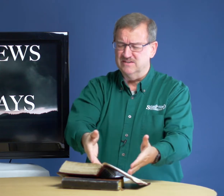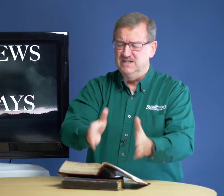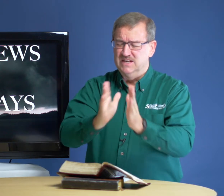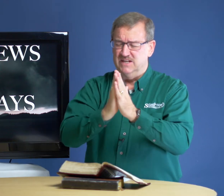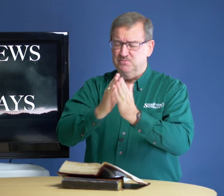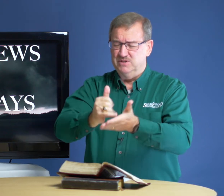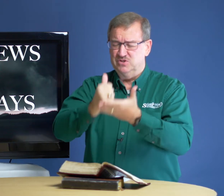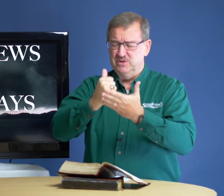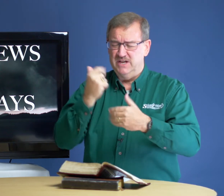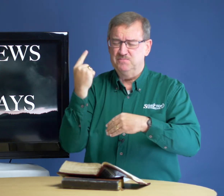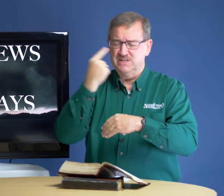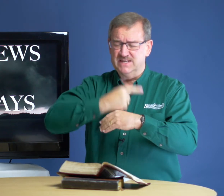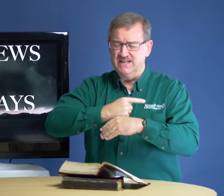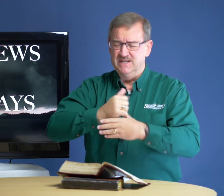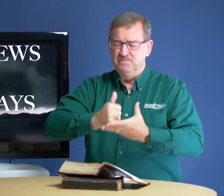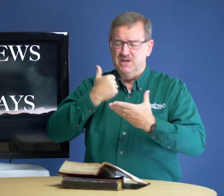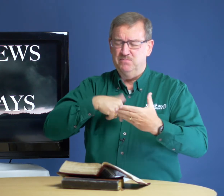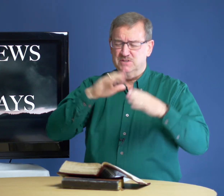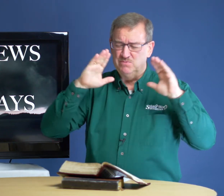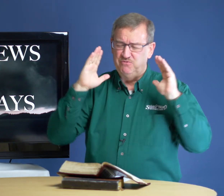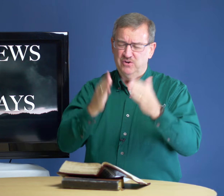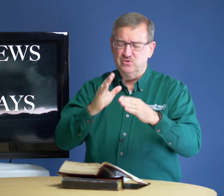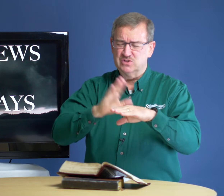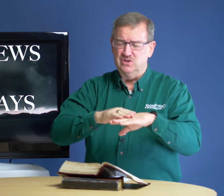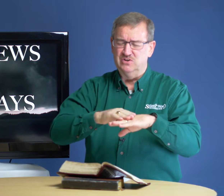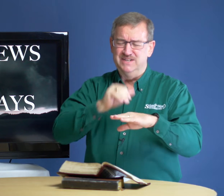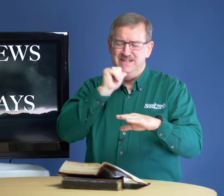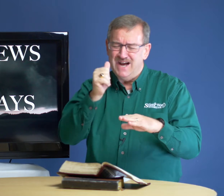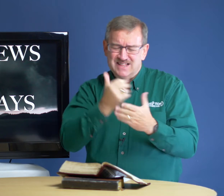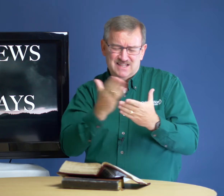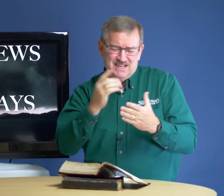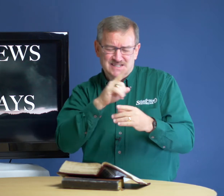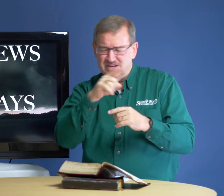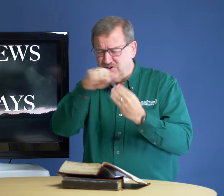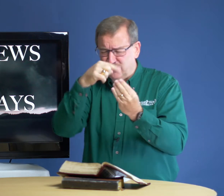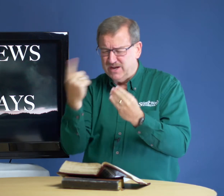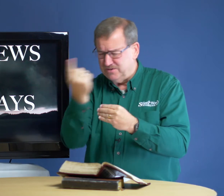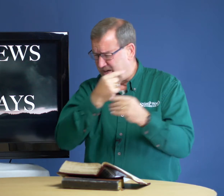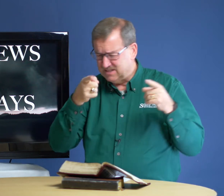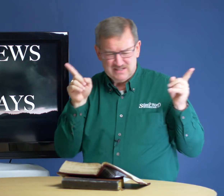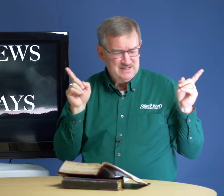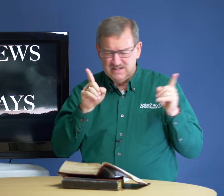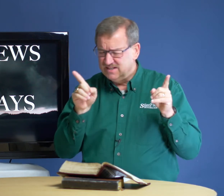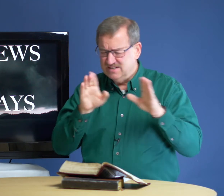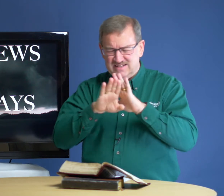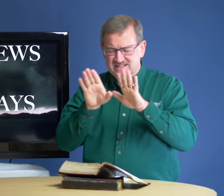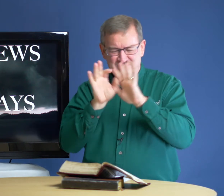And I pray that you would help today. Help us be focused on not the things that are around us. That's